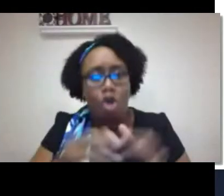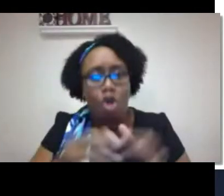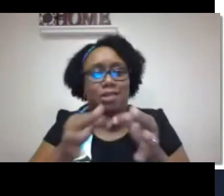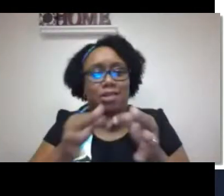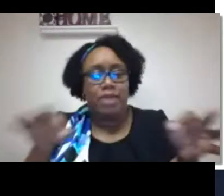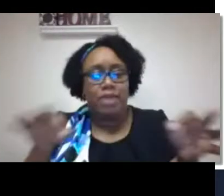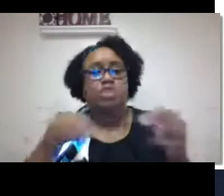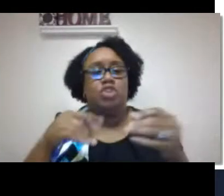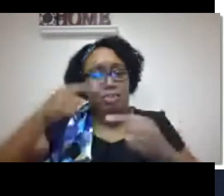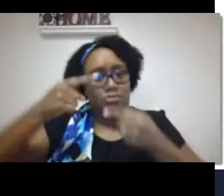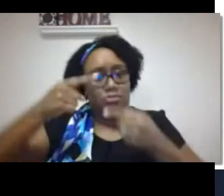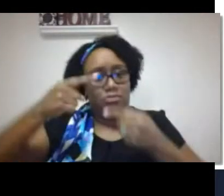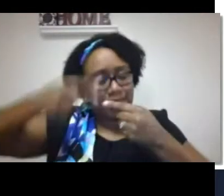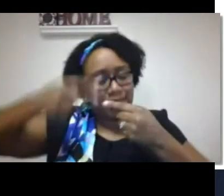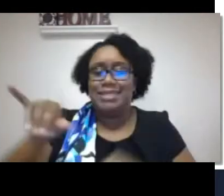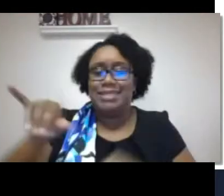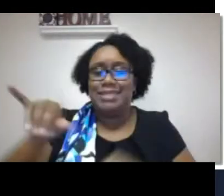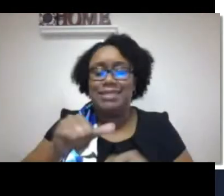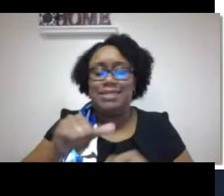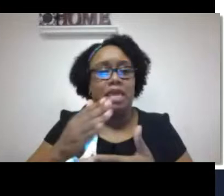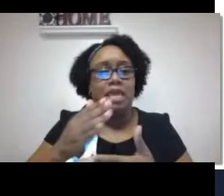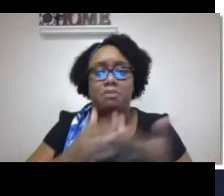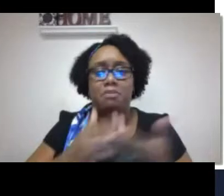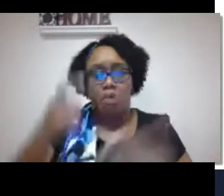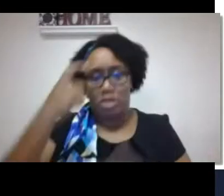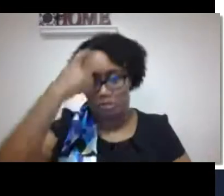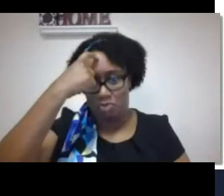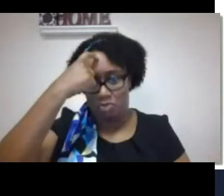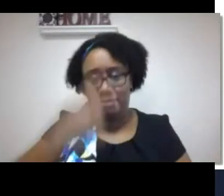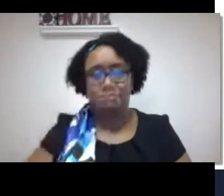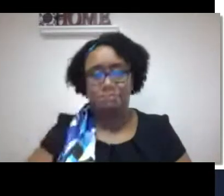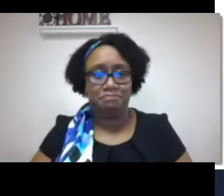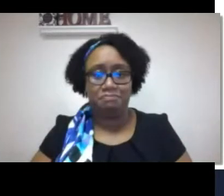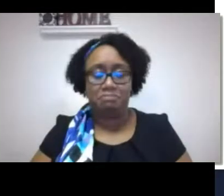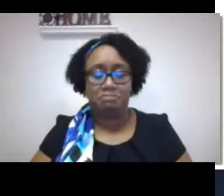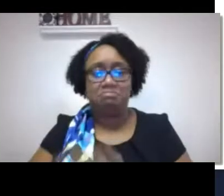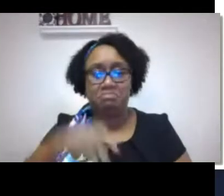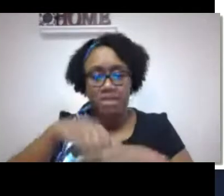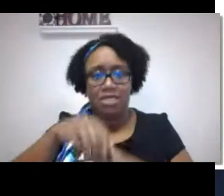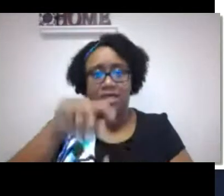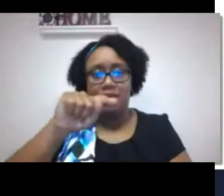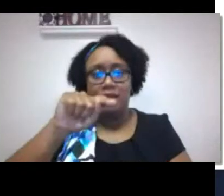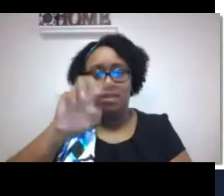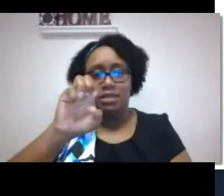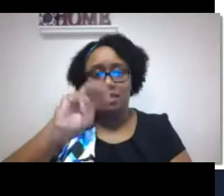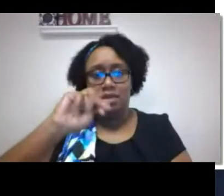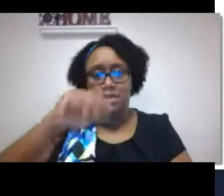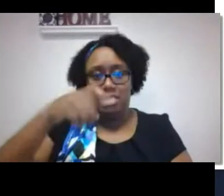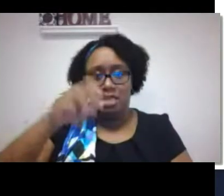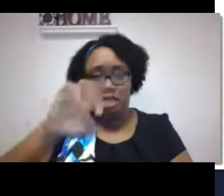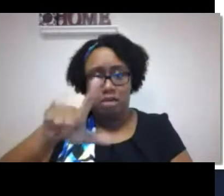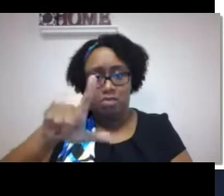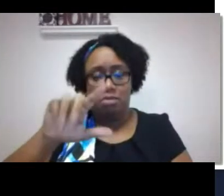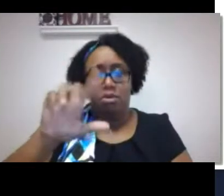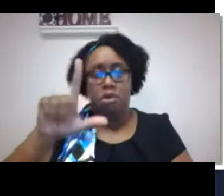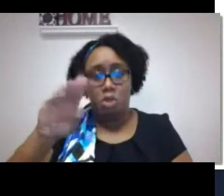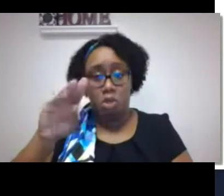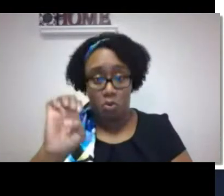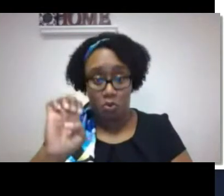auditory or spoken language. And that is not true. All types of language are processed